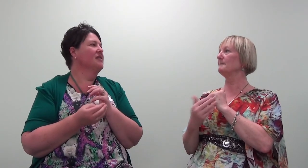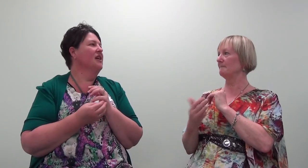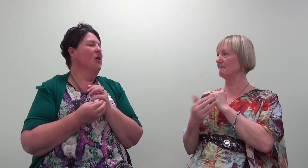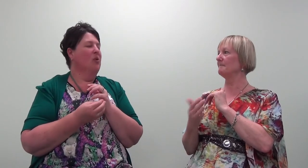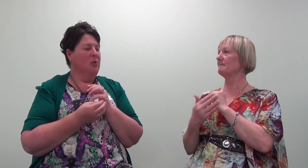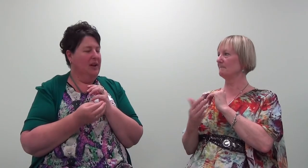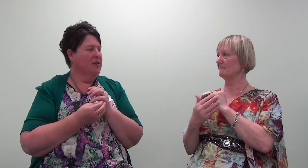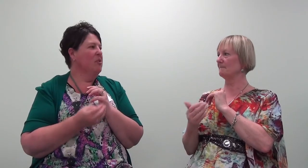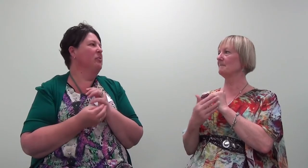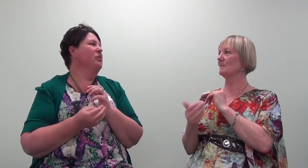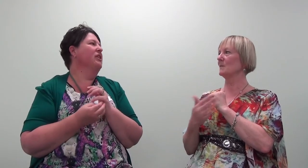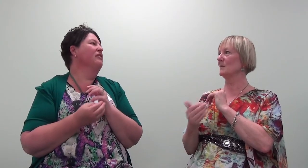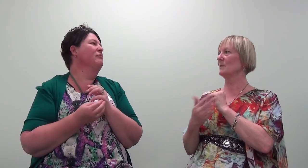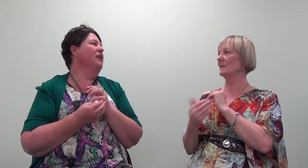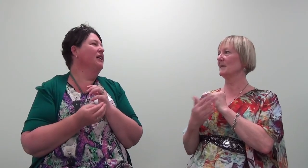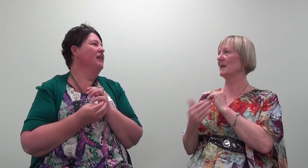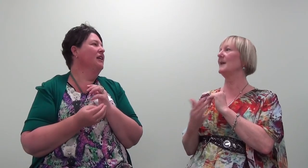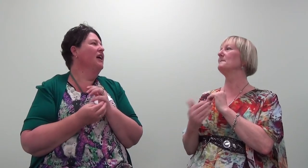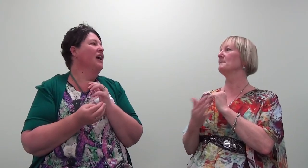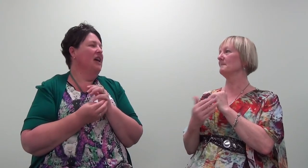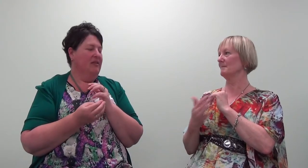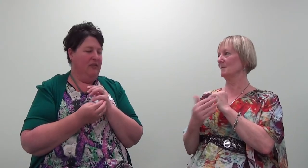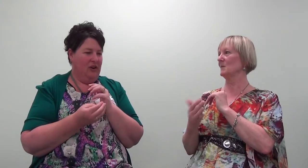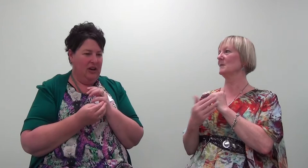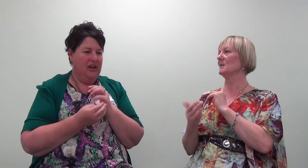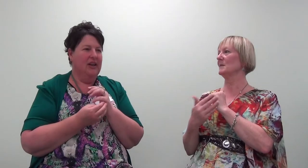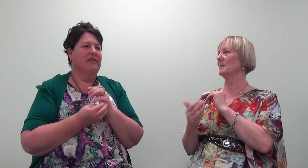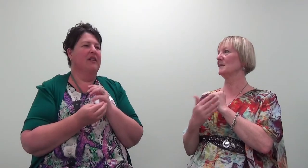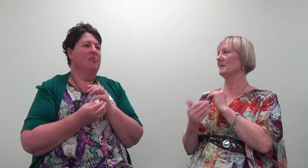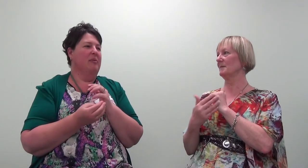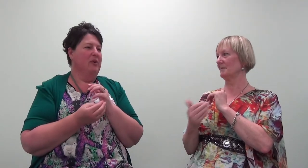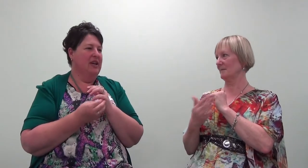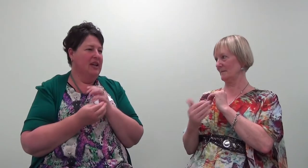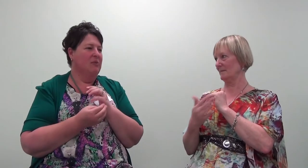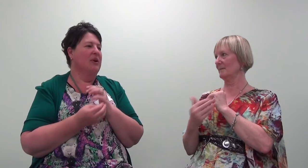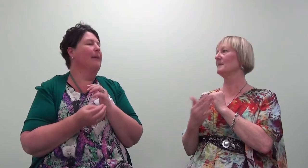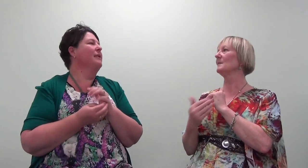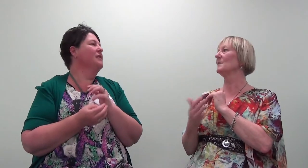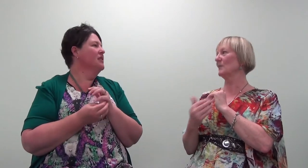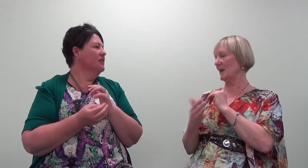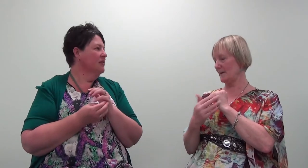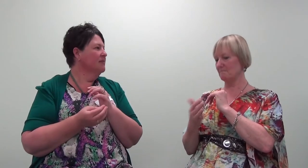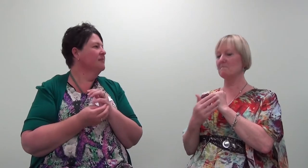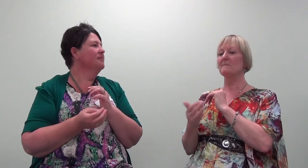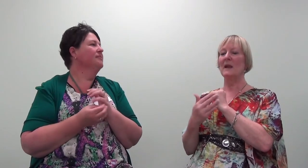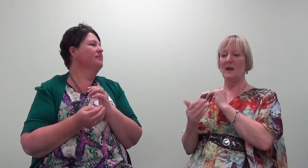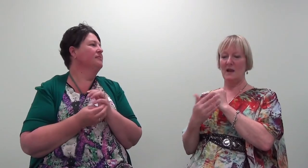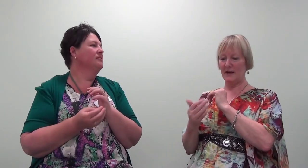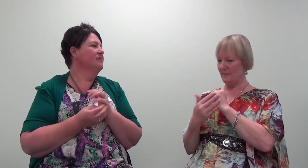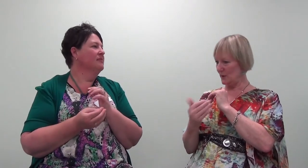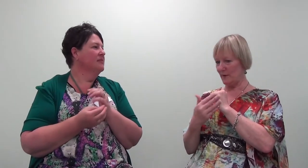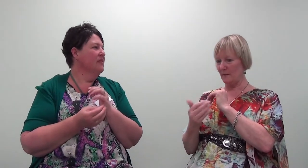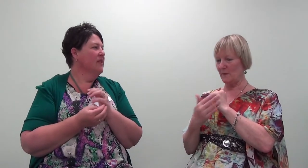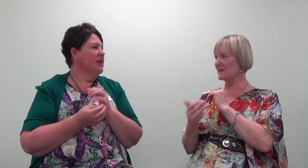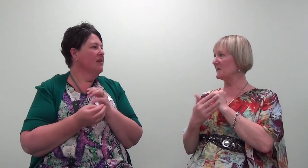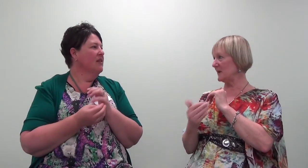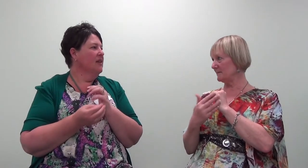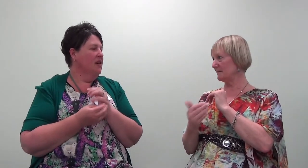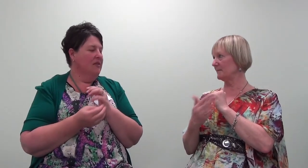what will other people think of me? Yeah. If other people hear what happened. Yeah. And even though I've got this fear. Even